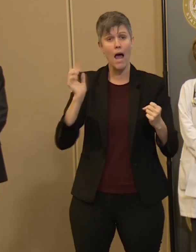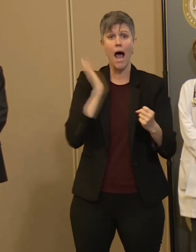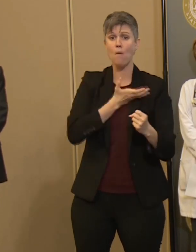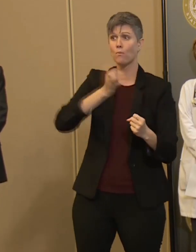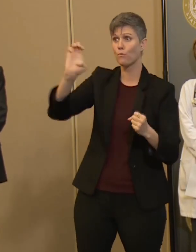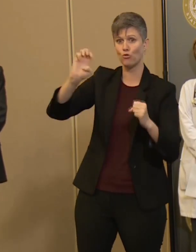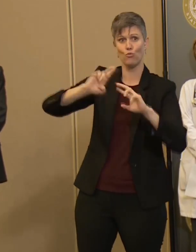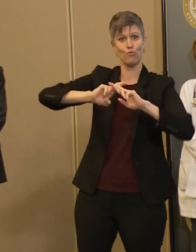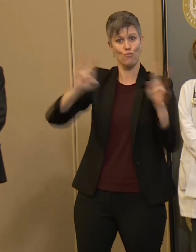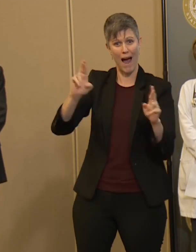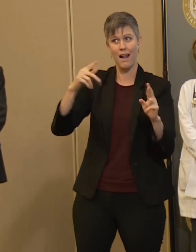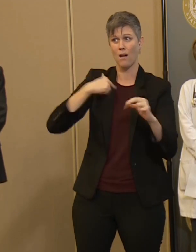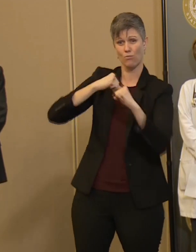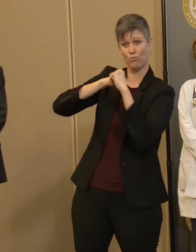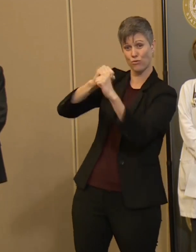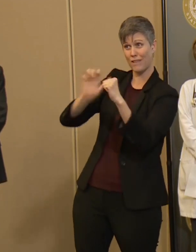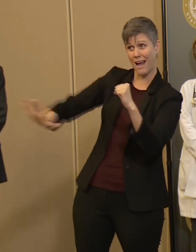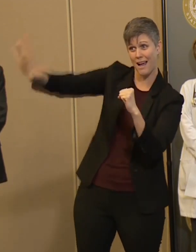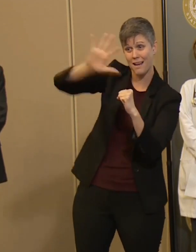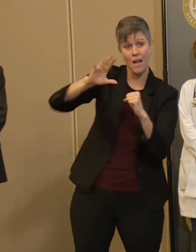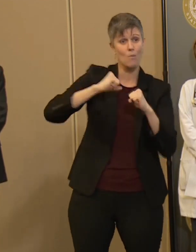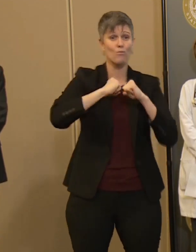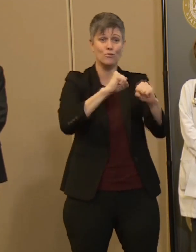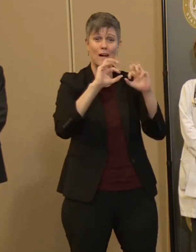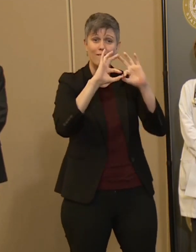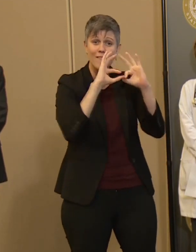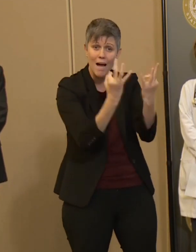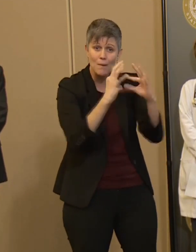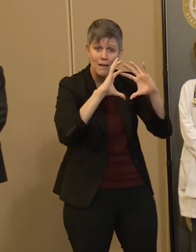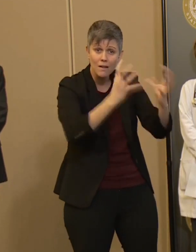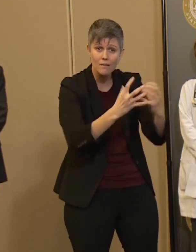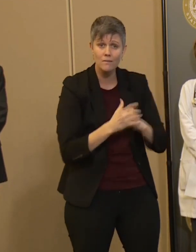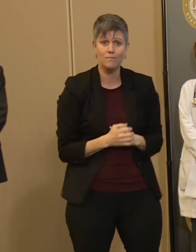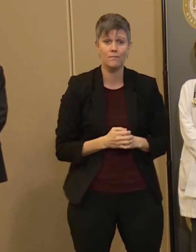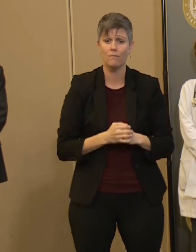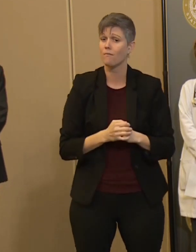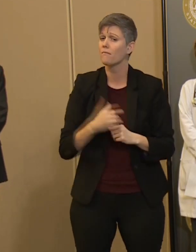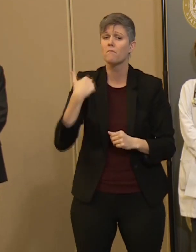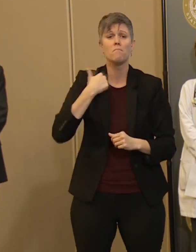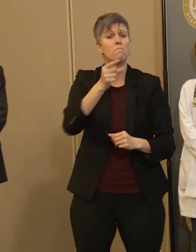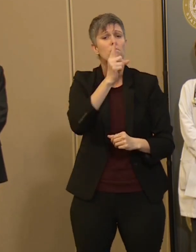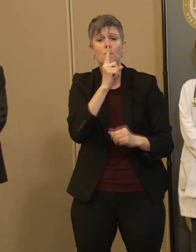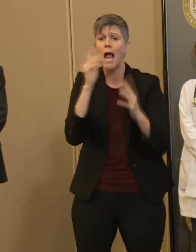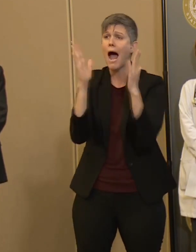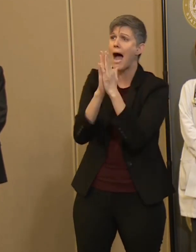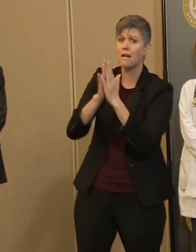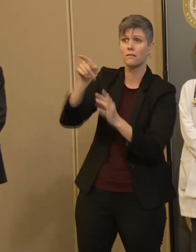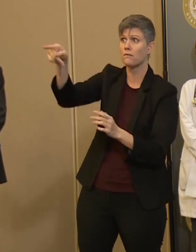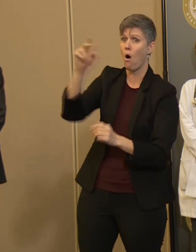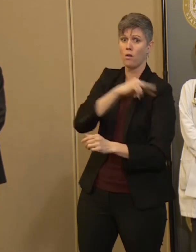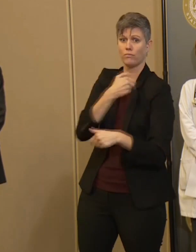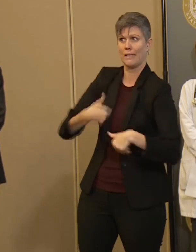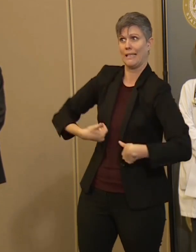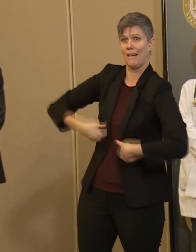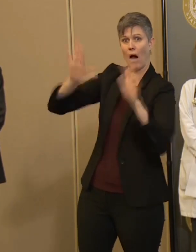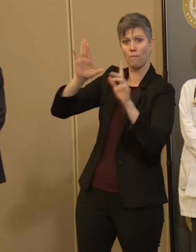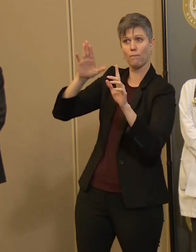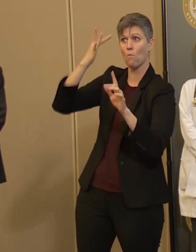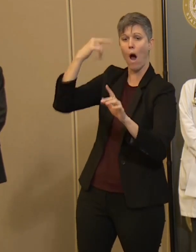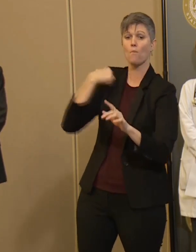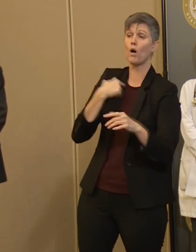their families from this virus. I will not ask them to sacrifice themselves because we fail to act.